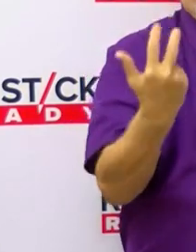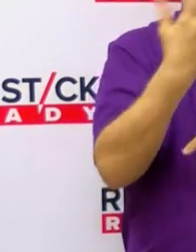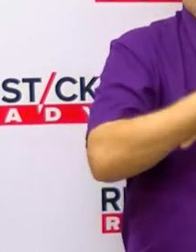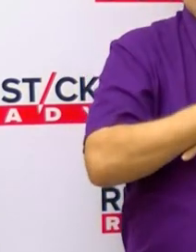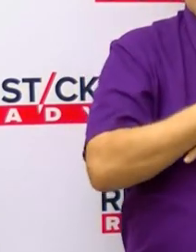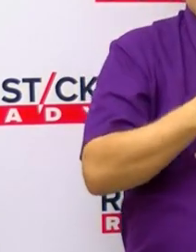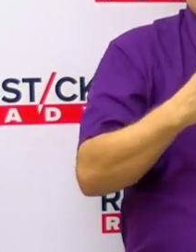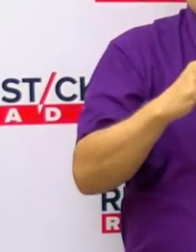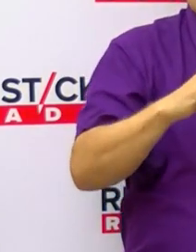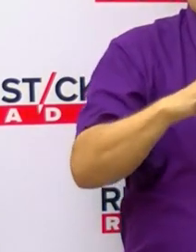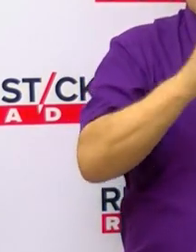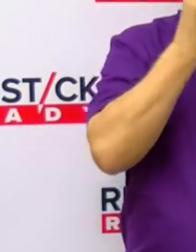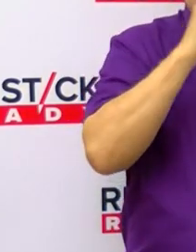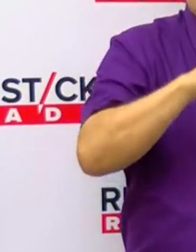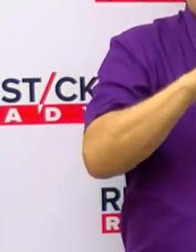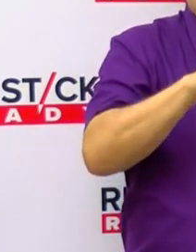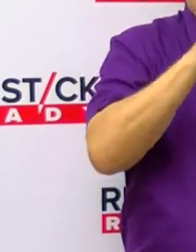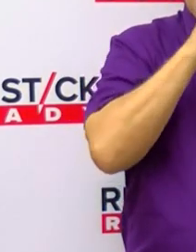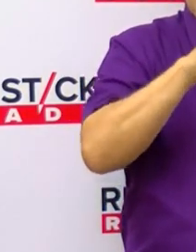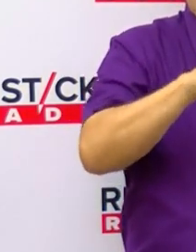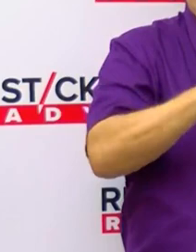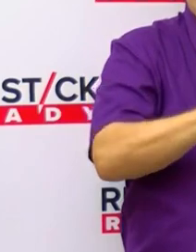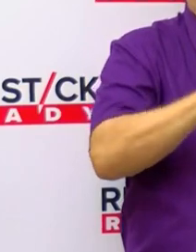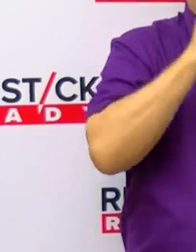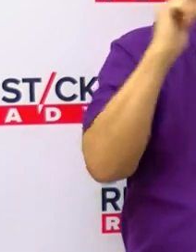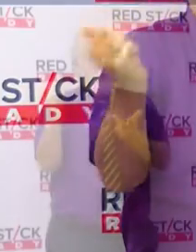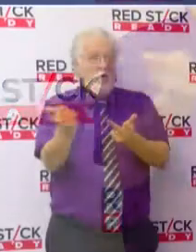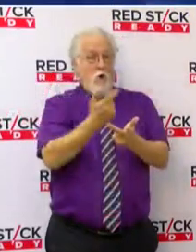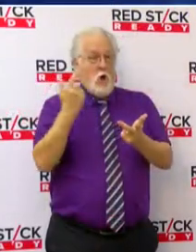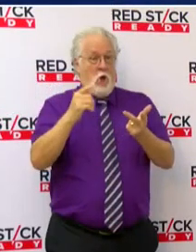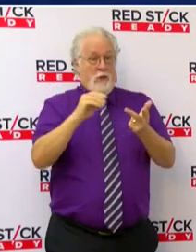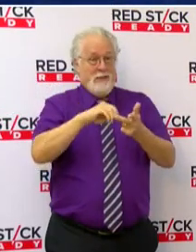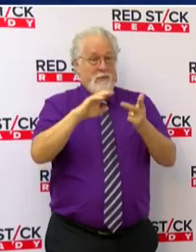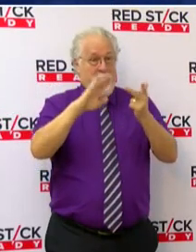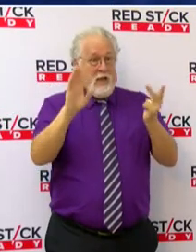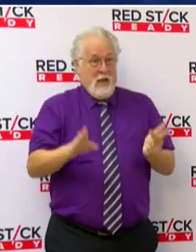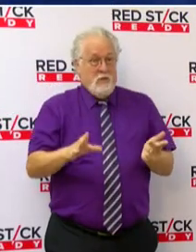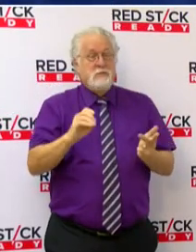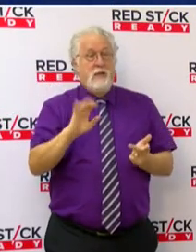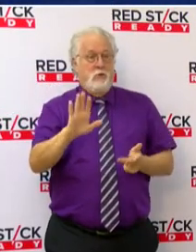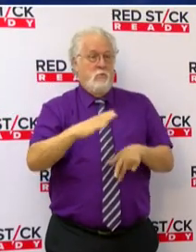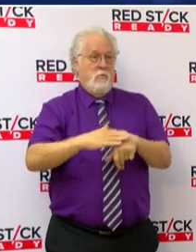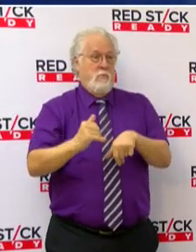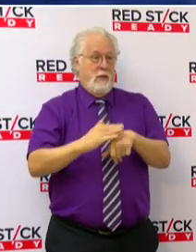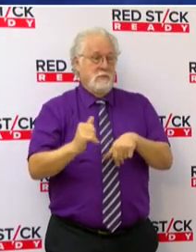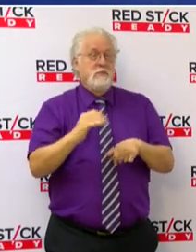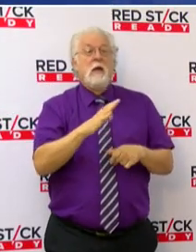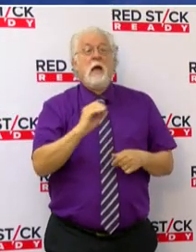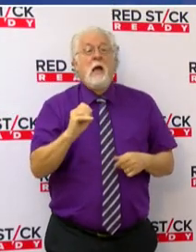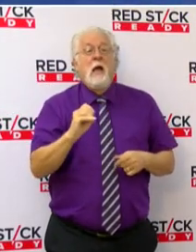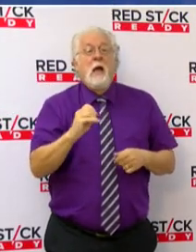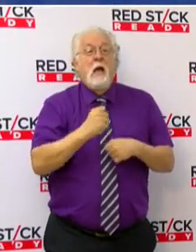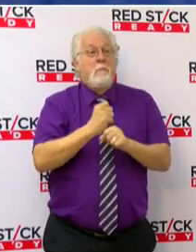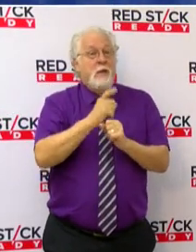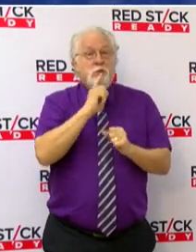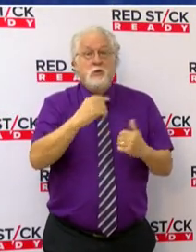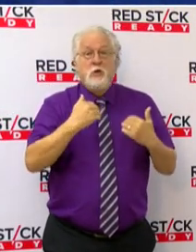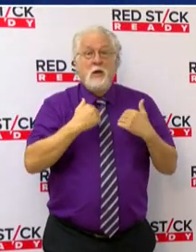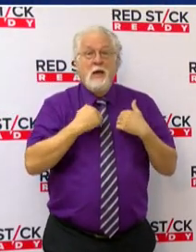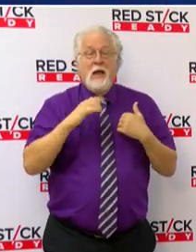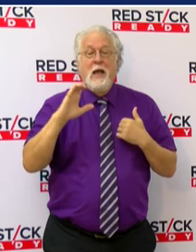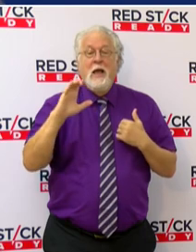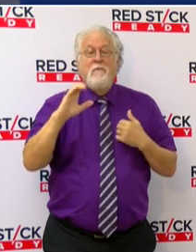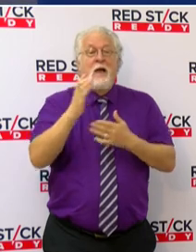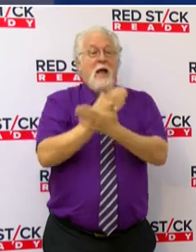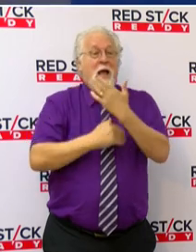supply of food, water, and medicine for every member of your household and your pets. And make sure you have hand